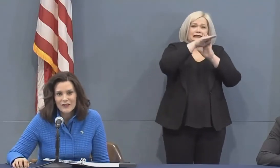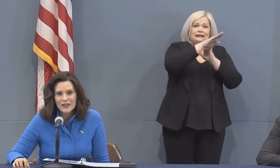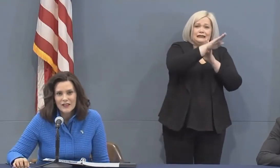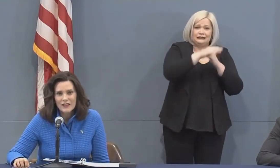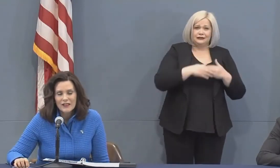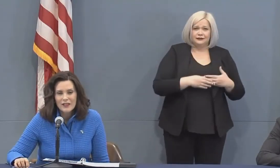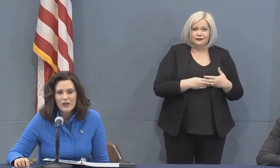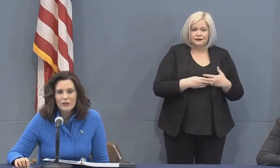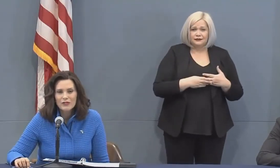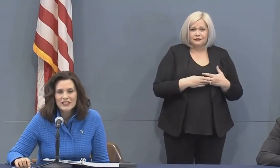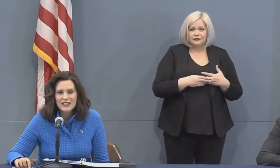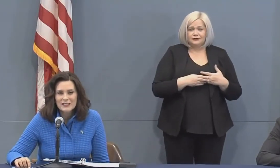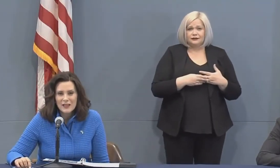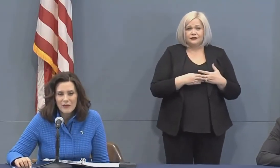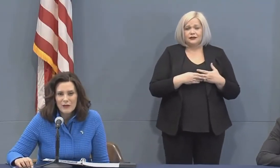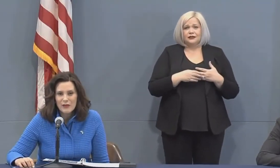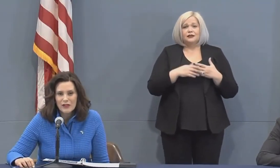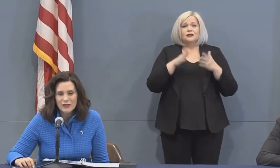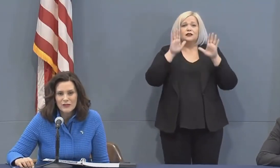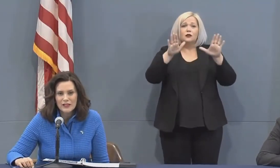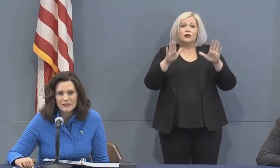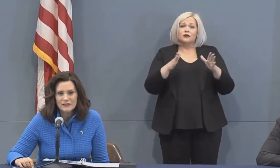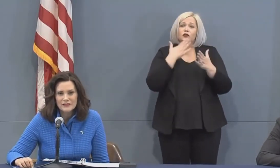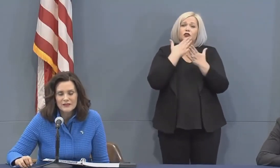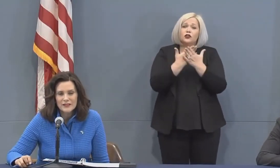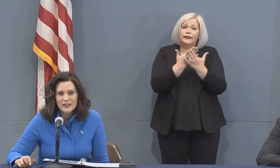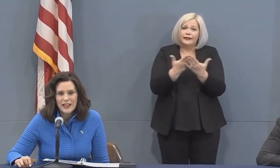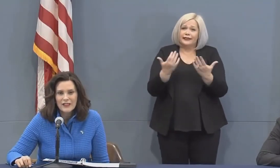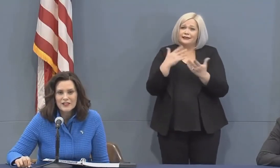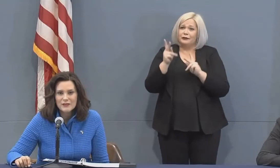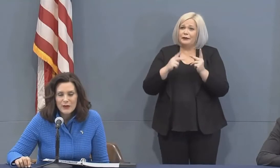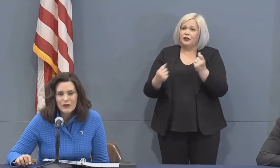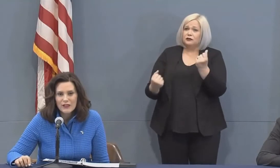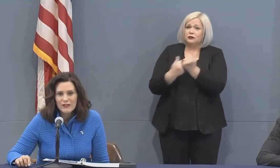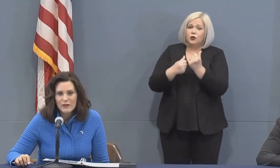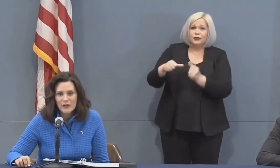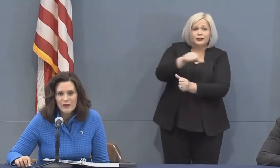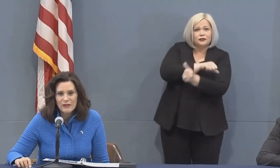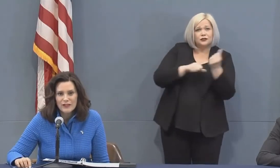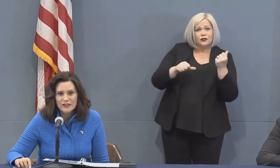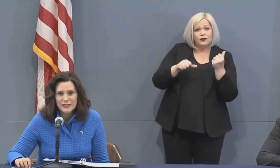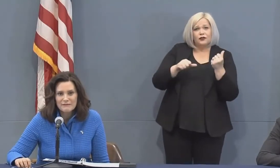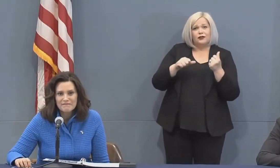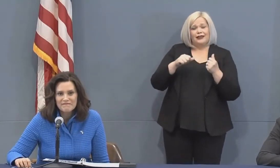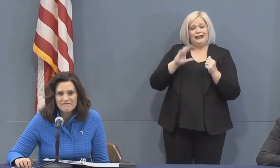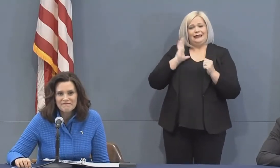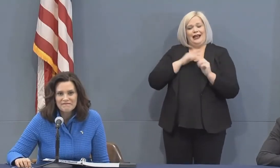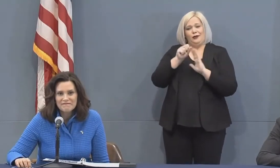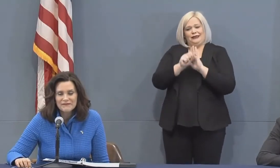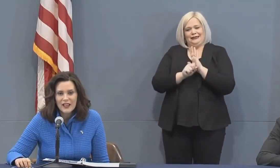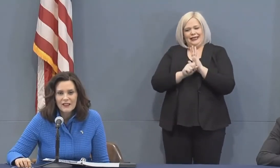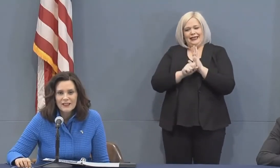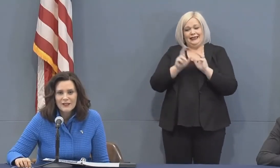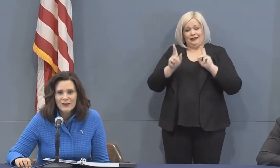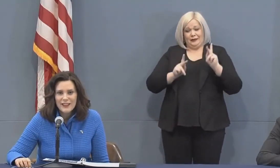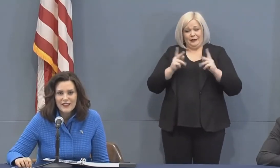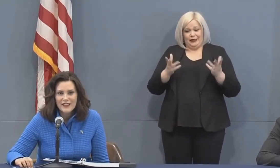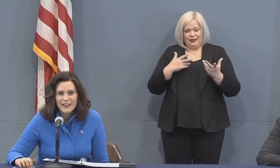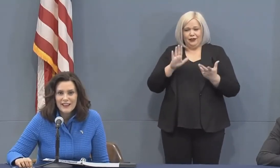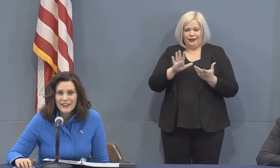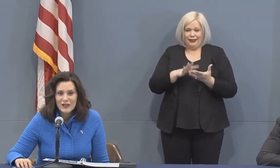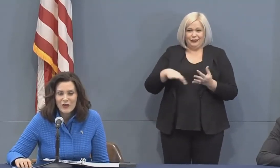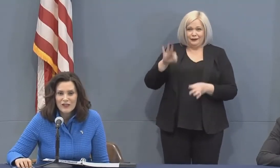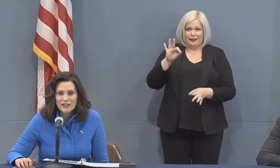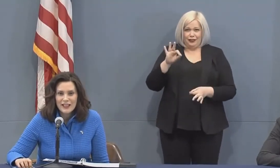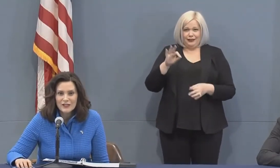curve. The incredible deeds that people are doing. And the spirit of the people of our state. With